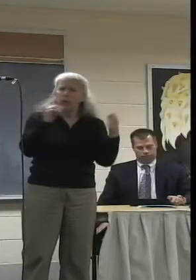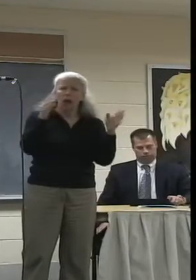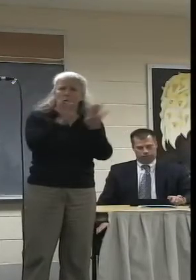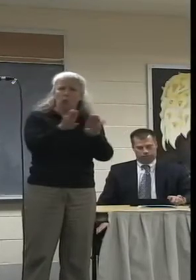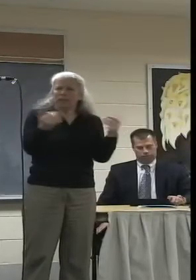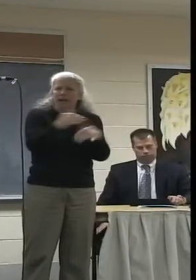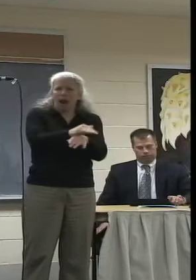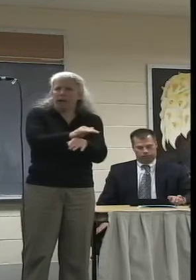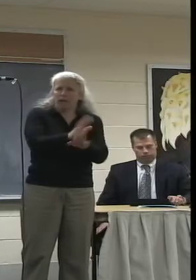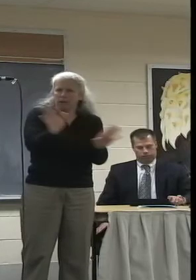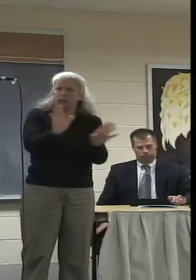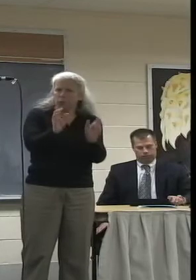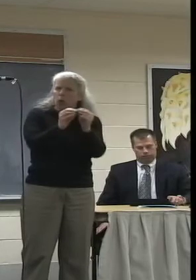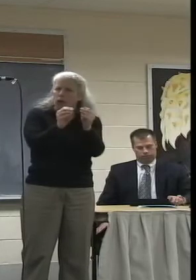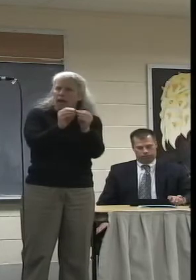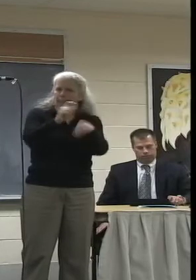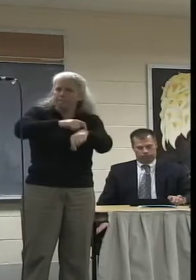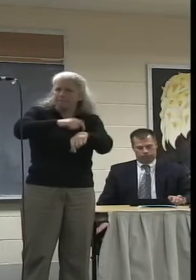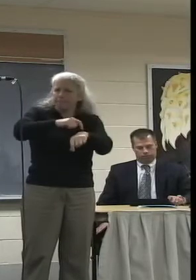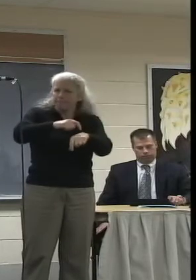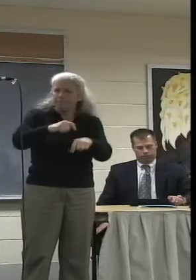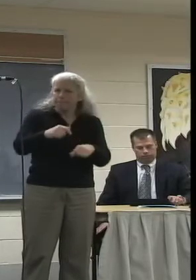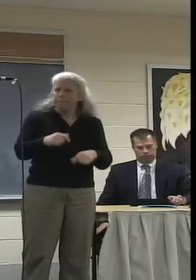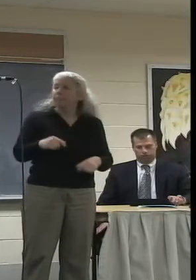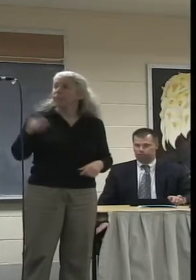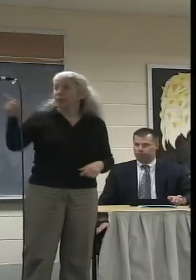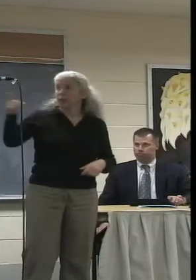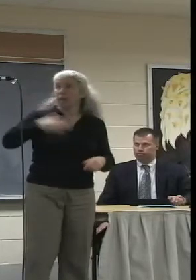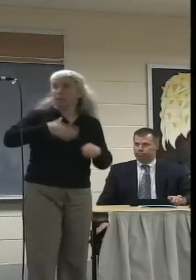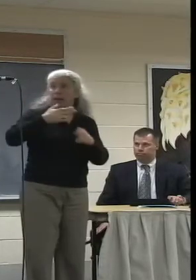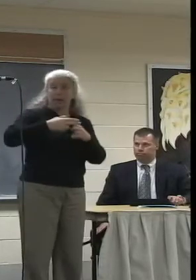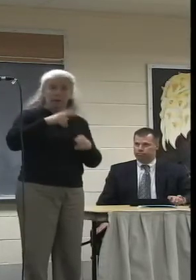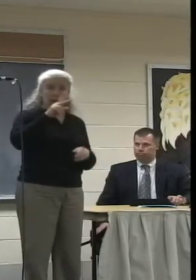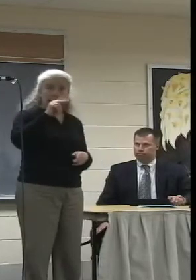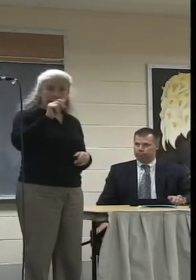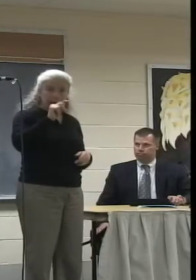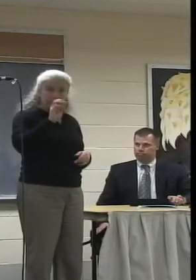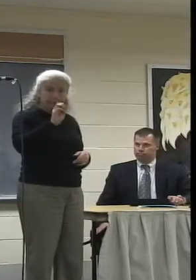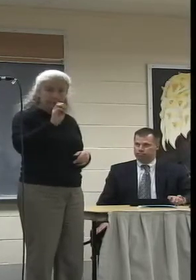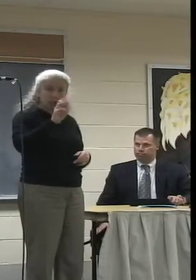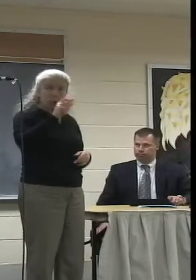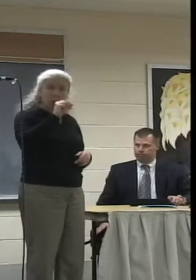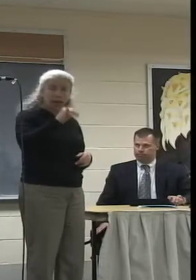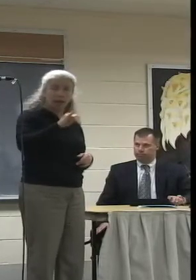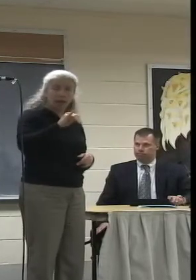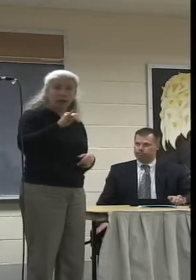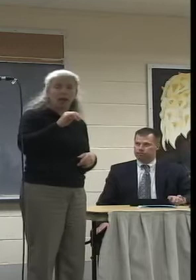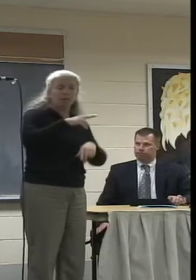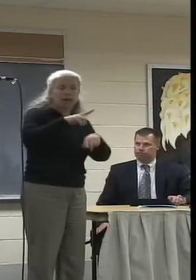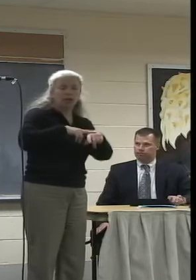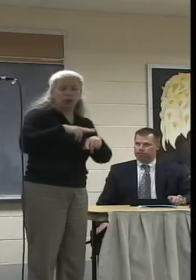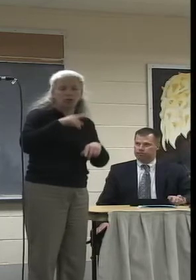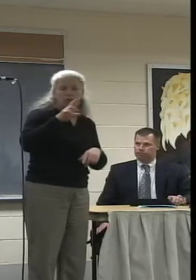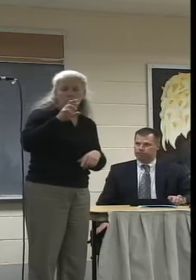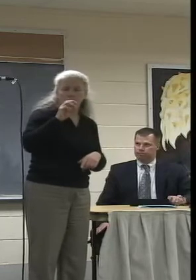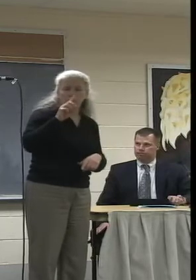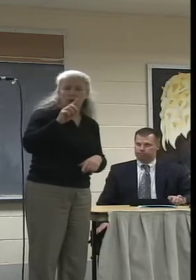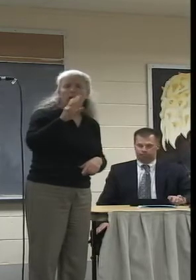Go ahead, Kate. Sorry. Hi. My name is Kate Way, and I live at 30 Nashville Road in Williamsburg.